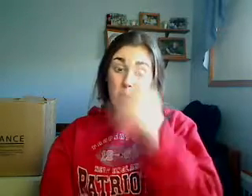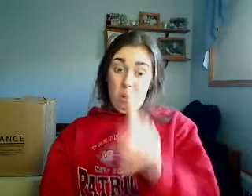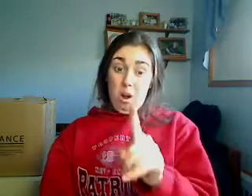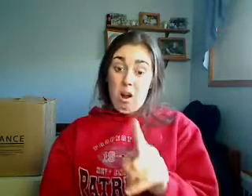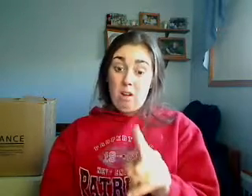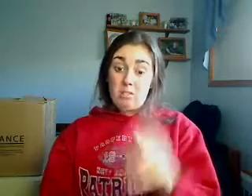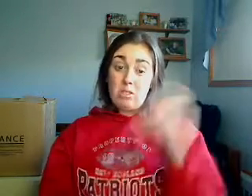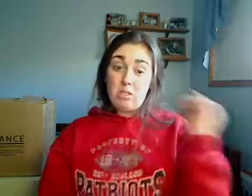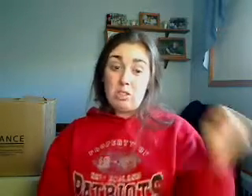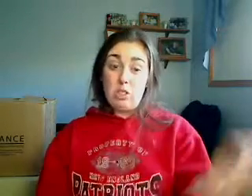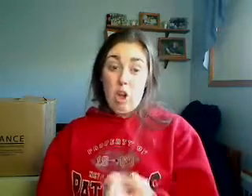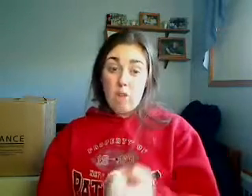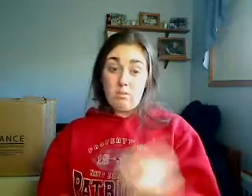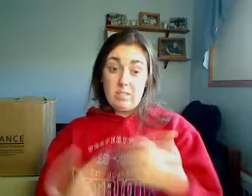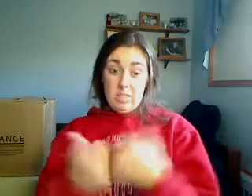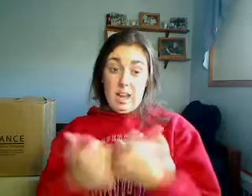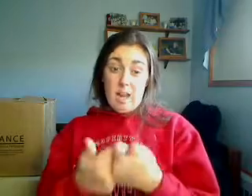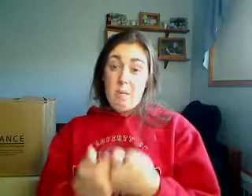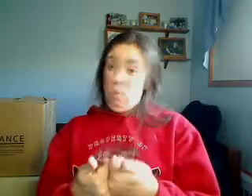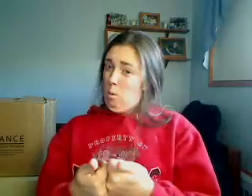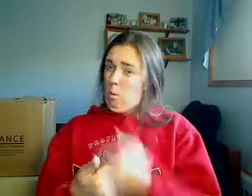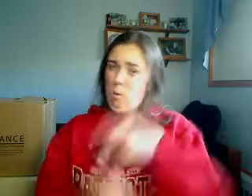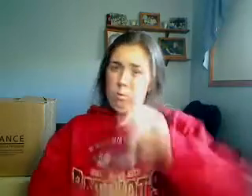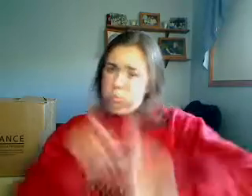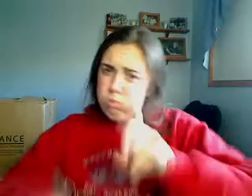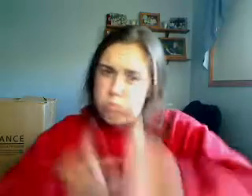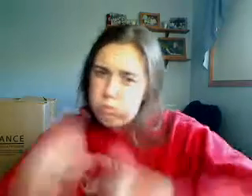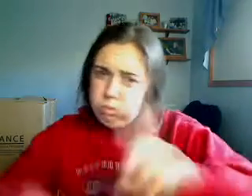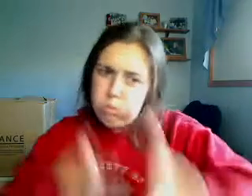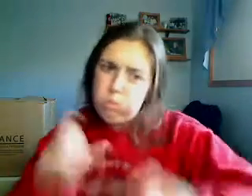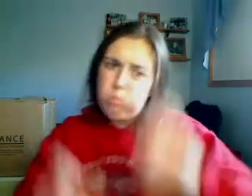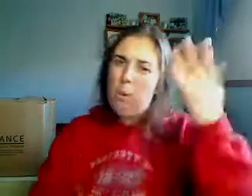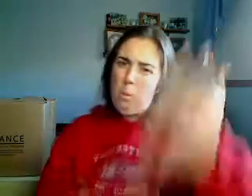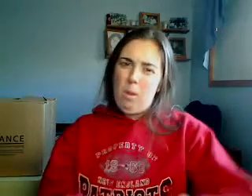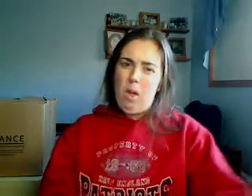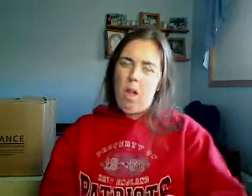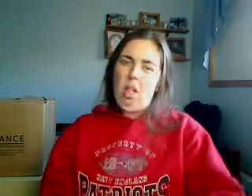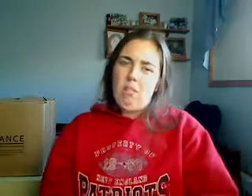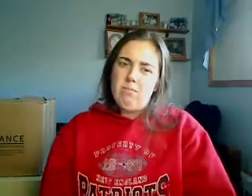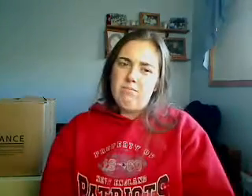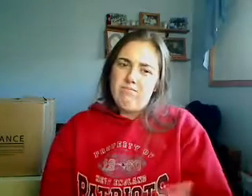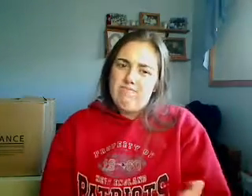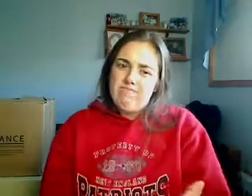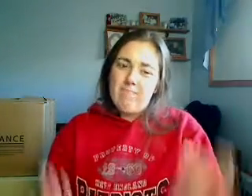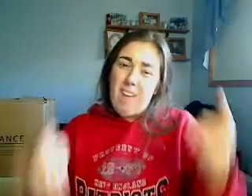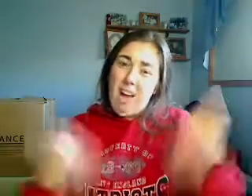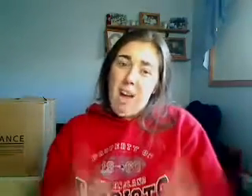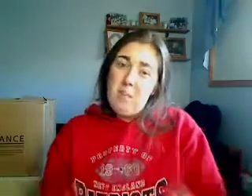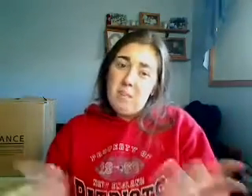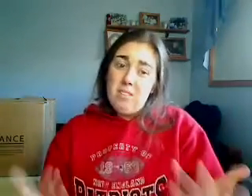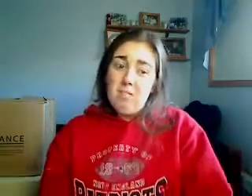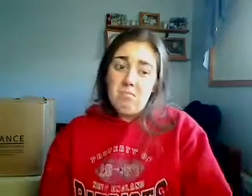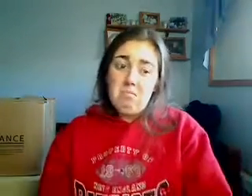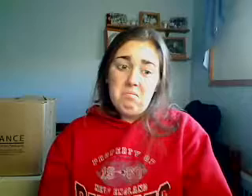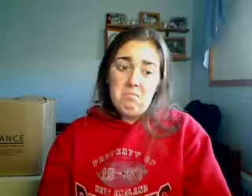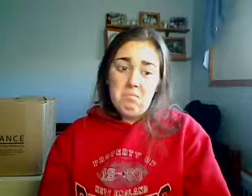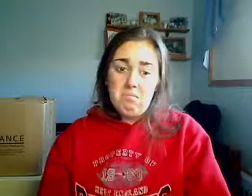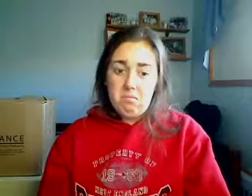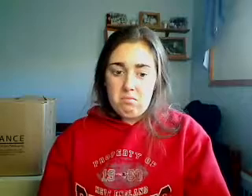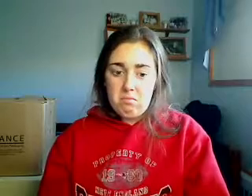Yeah, the timing of that story, we've noticed, a very important one. Andrew Benjamin had some of the figures